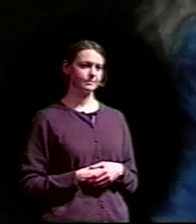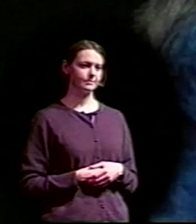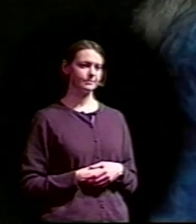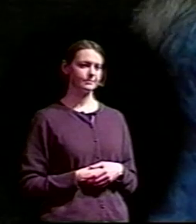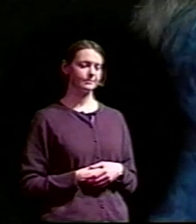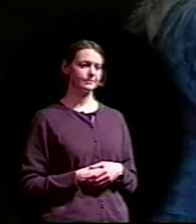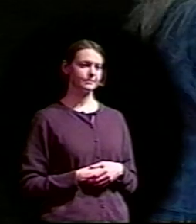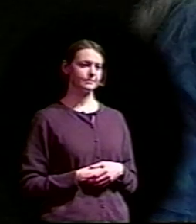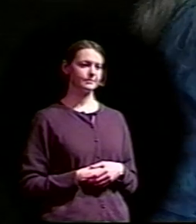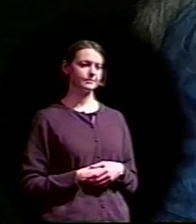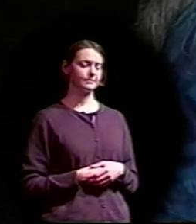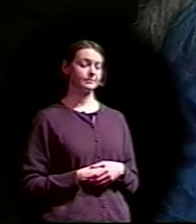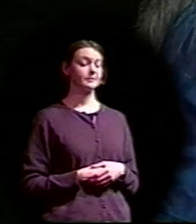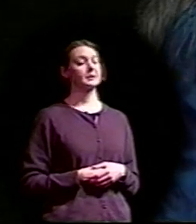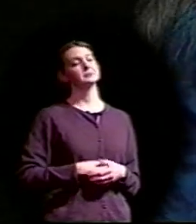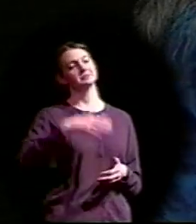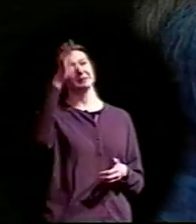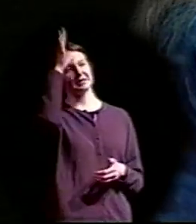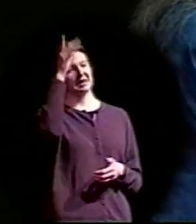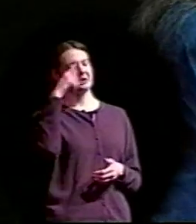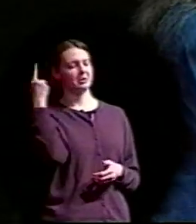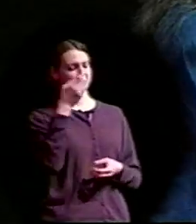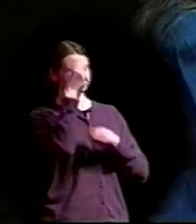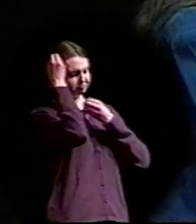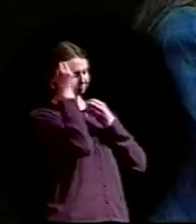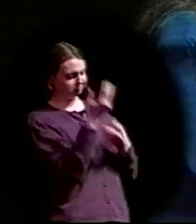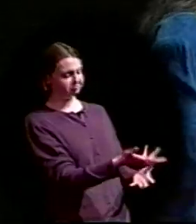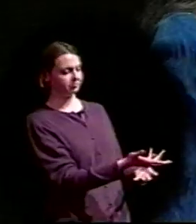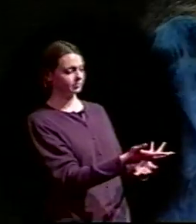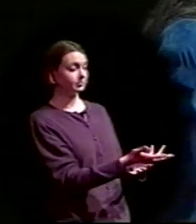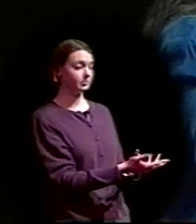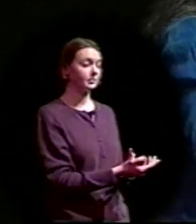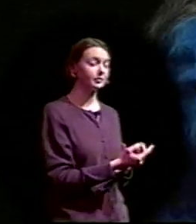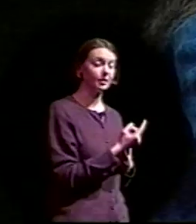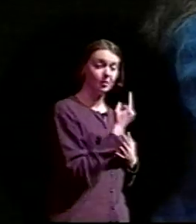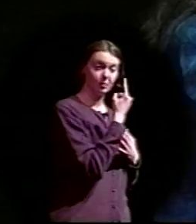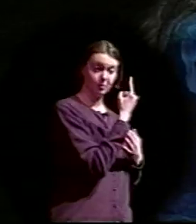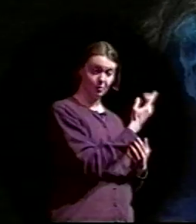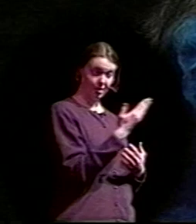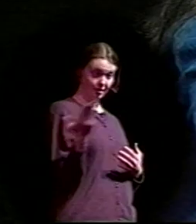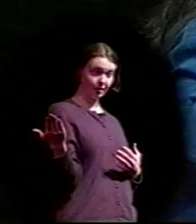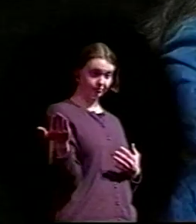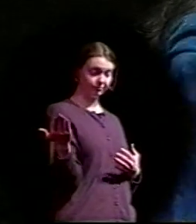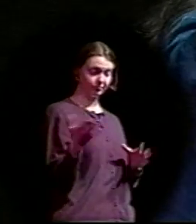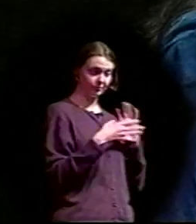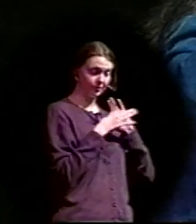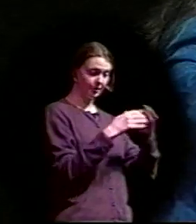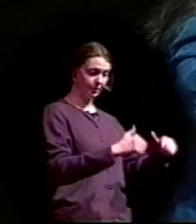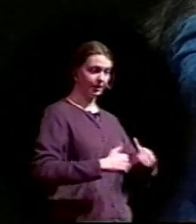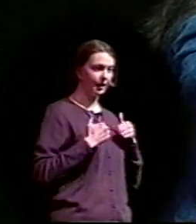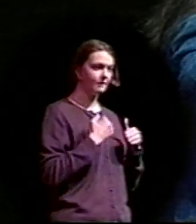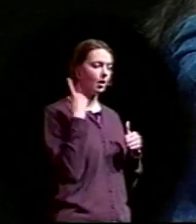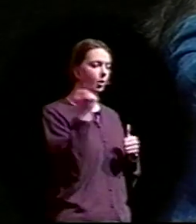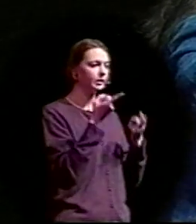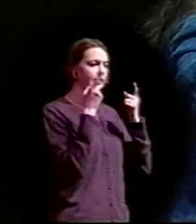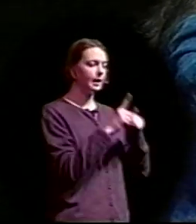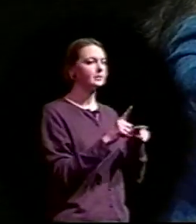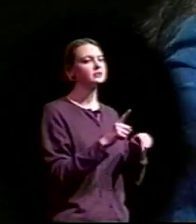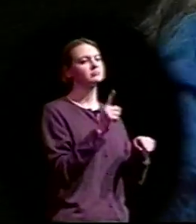Well, as my dad would always say when he would tell us these stories, one thing you can count on in life, time passes. And